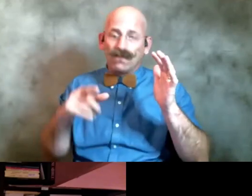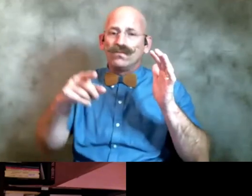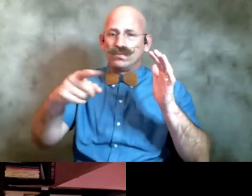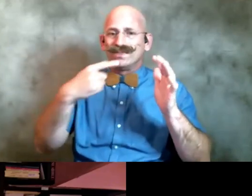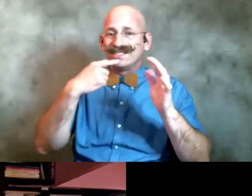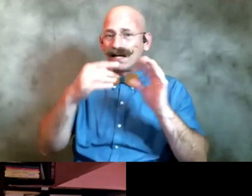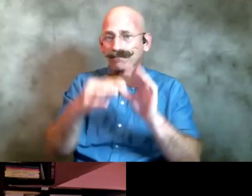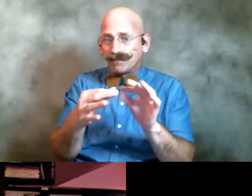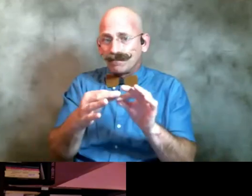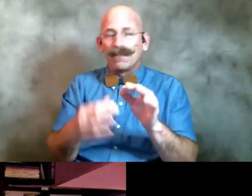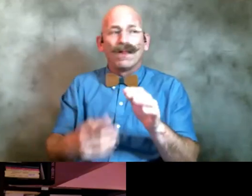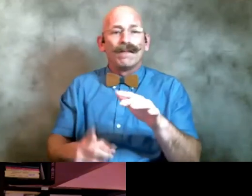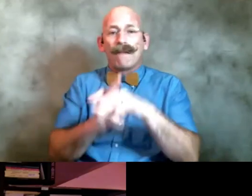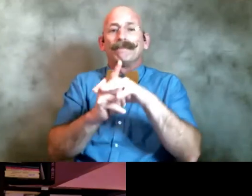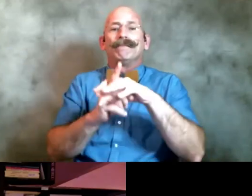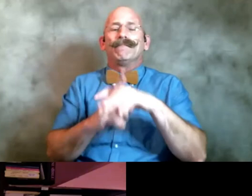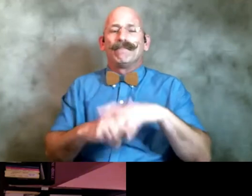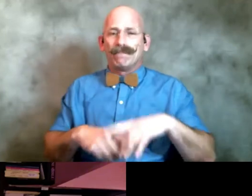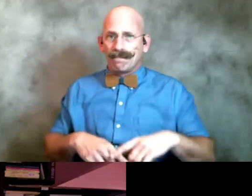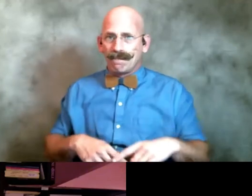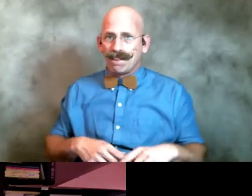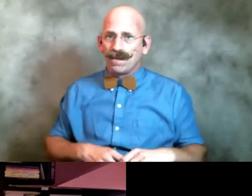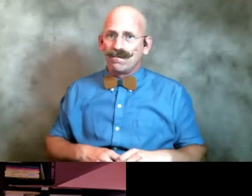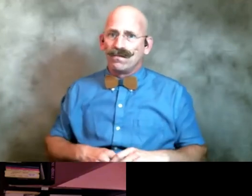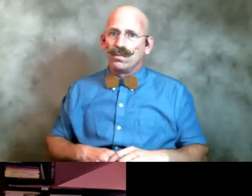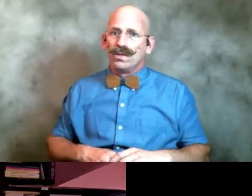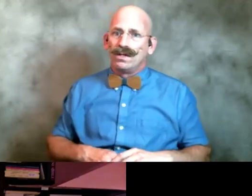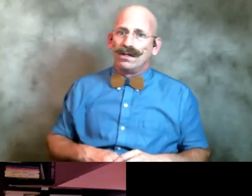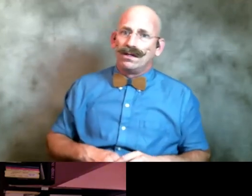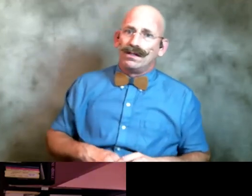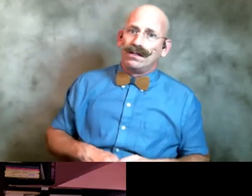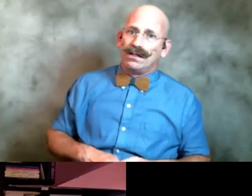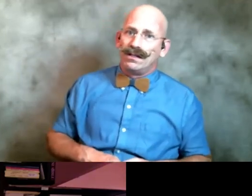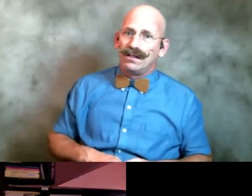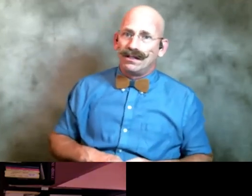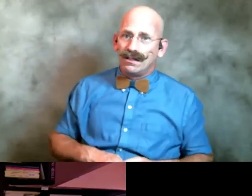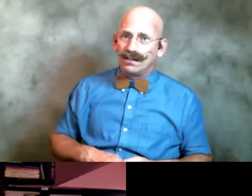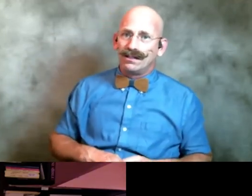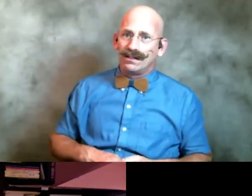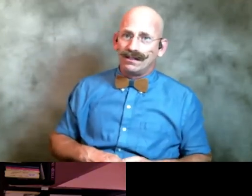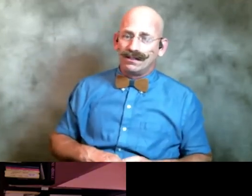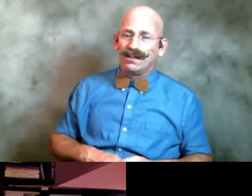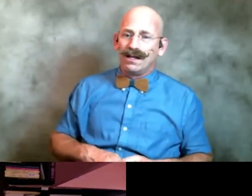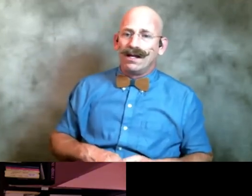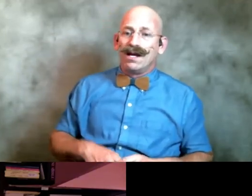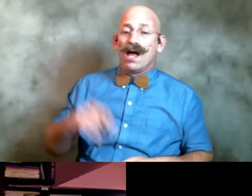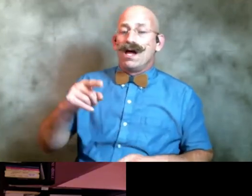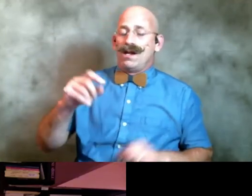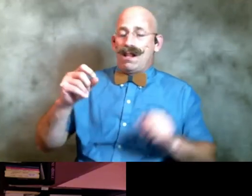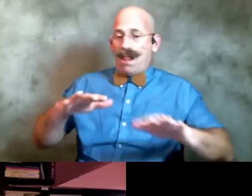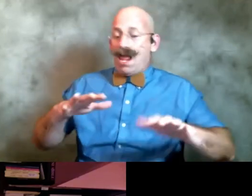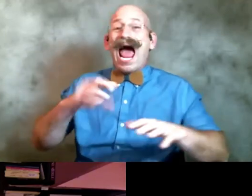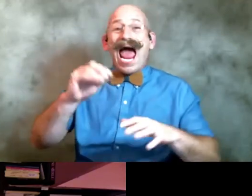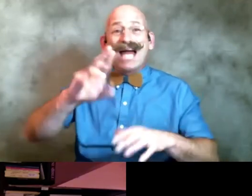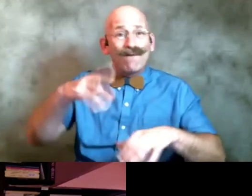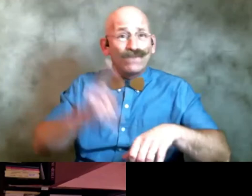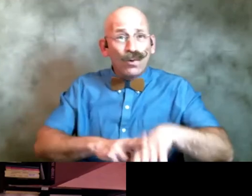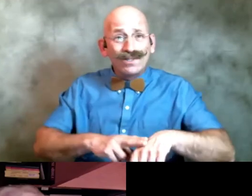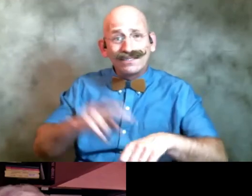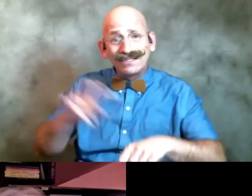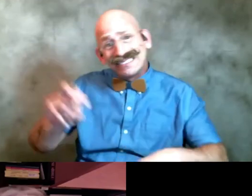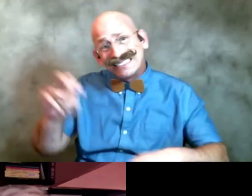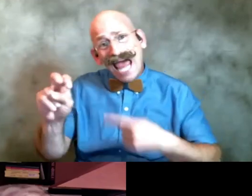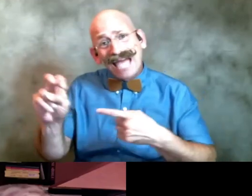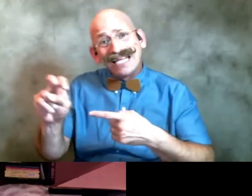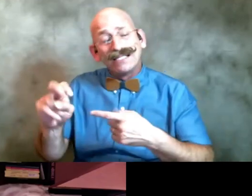it happens uh because that you you're sort of thrown right there and of course the snake you